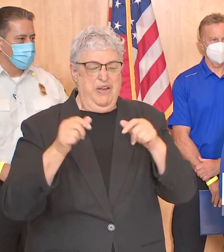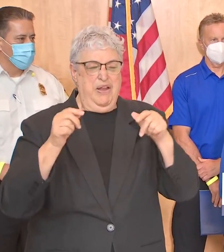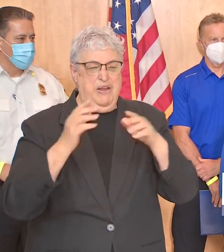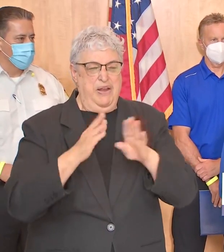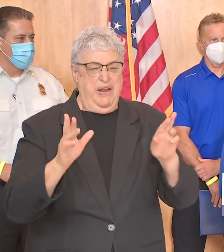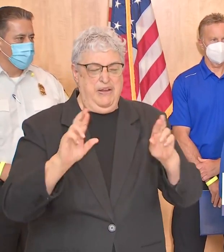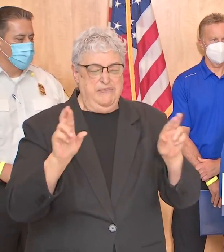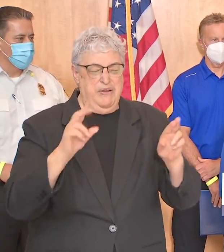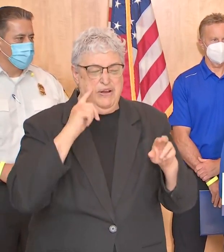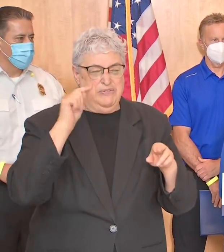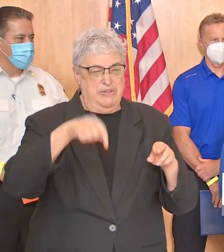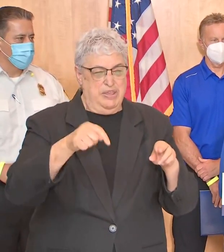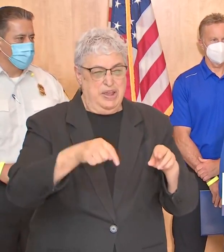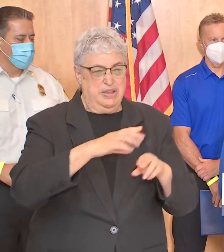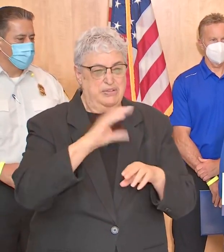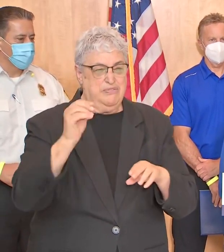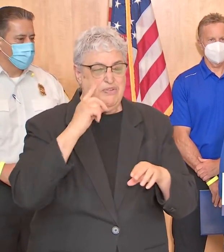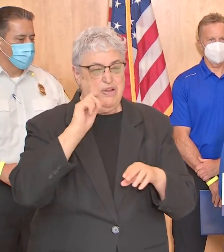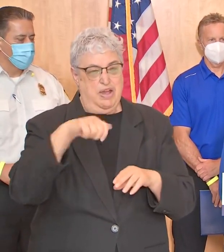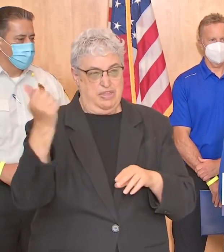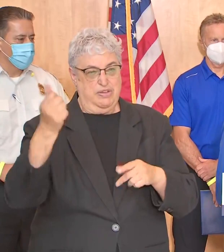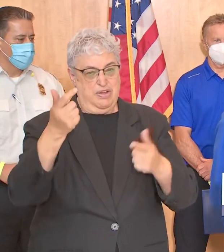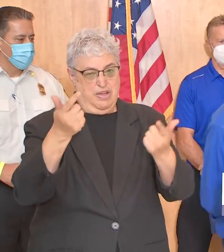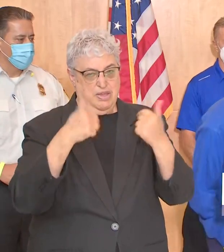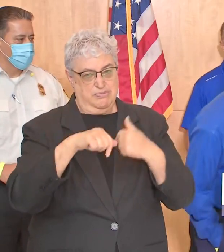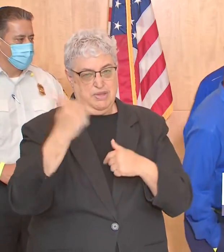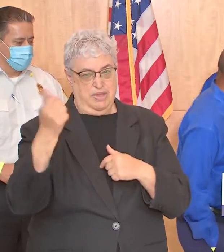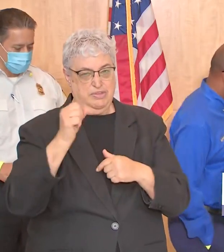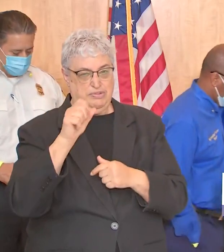for not only this storm but for the others that are coming